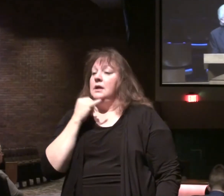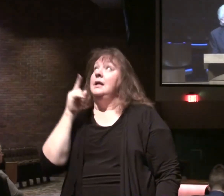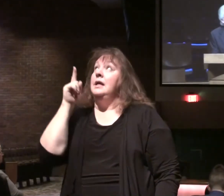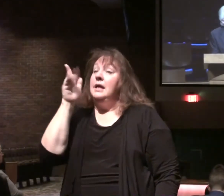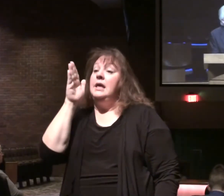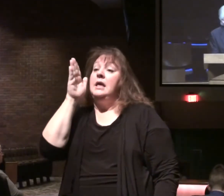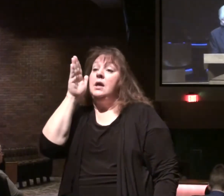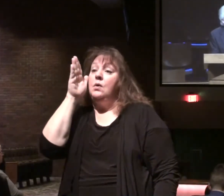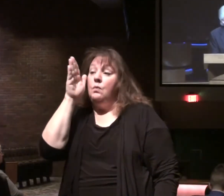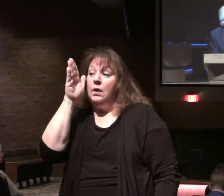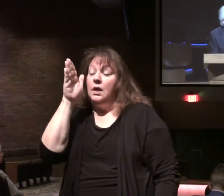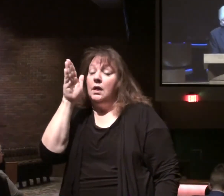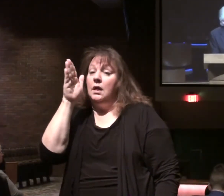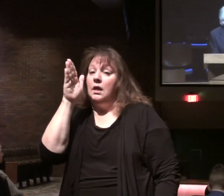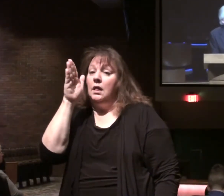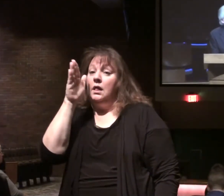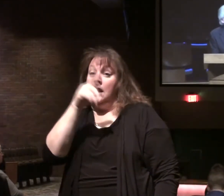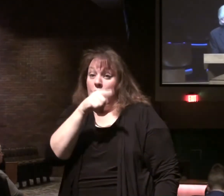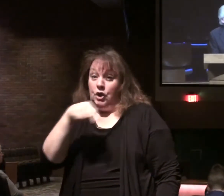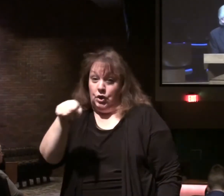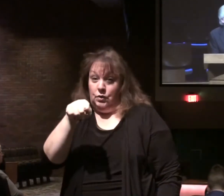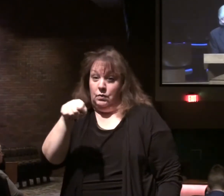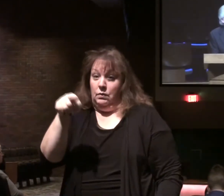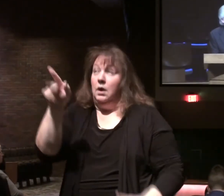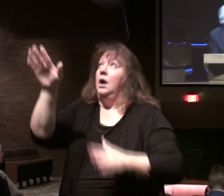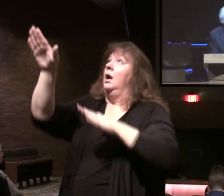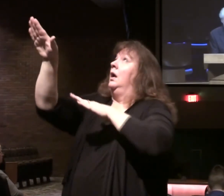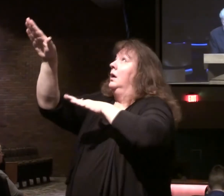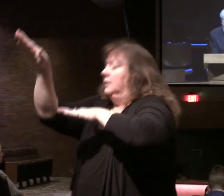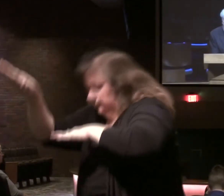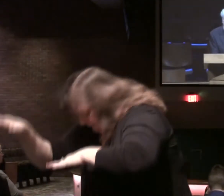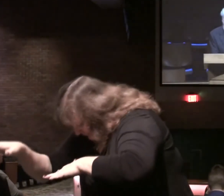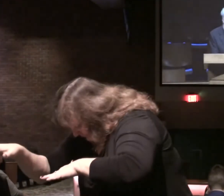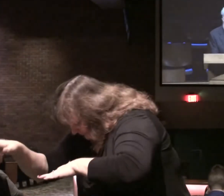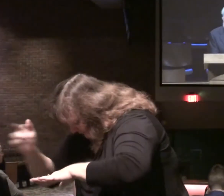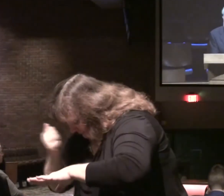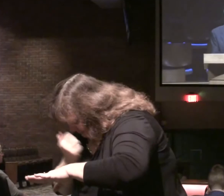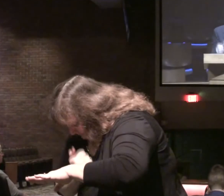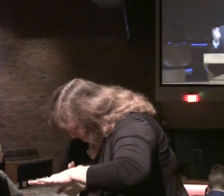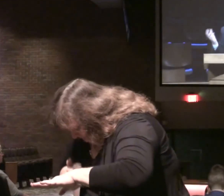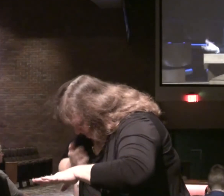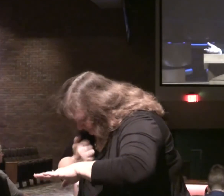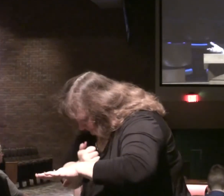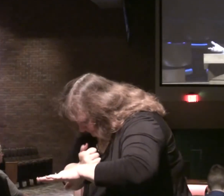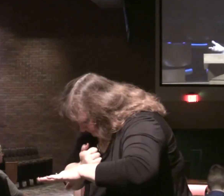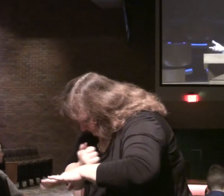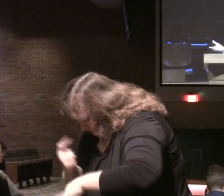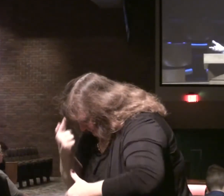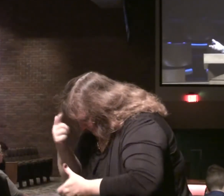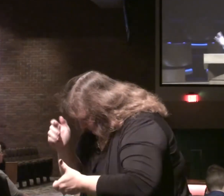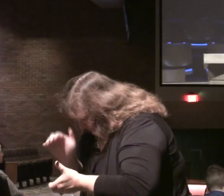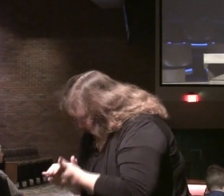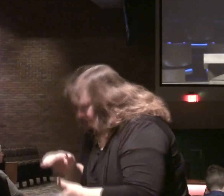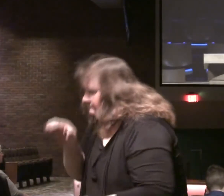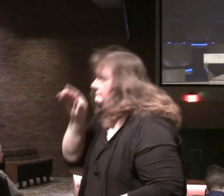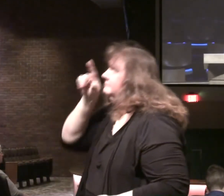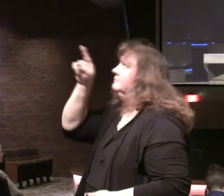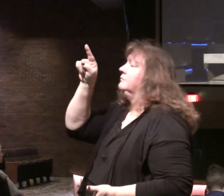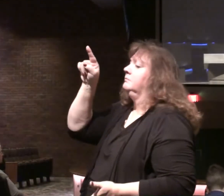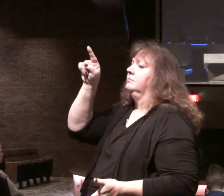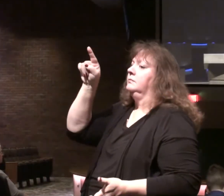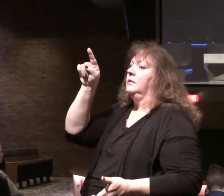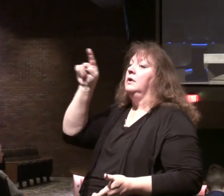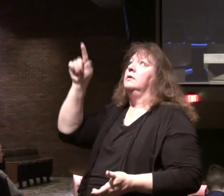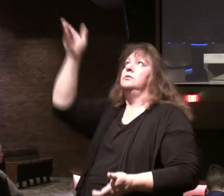He would bring to their knees in repentance and faith. So that the kingdom